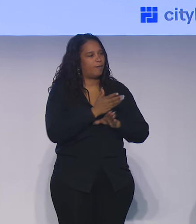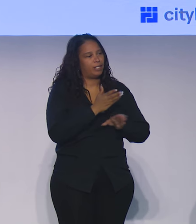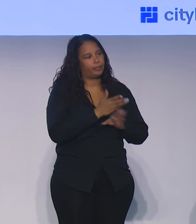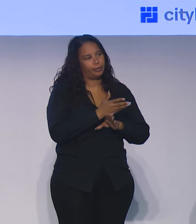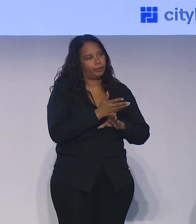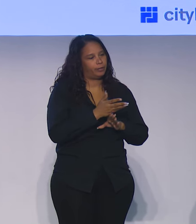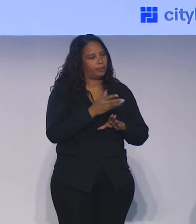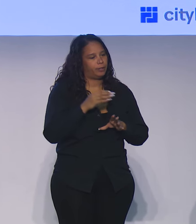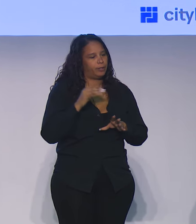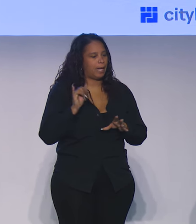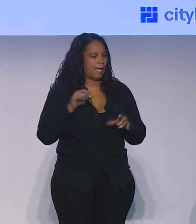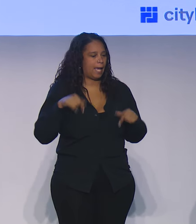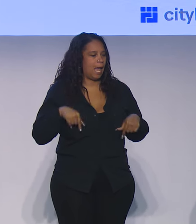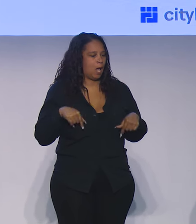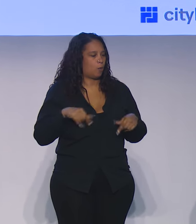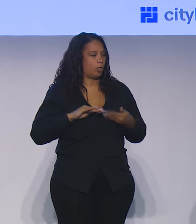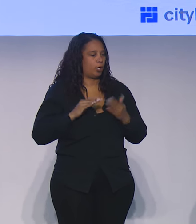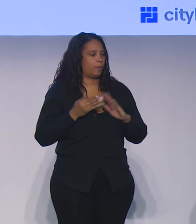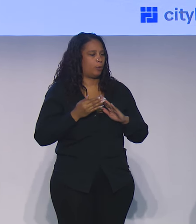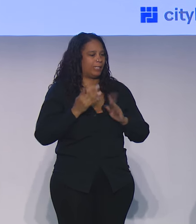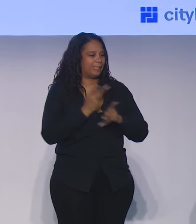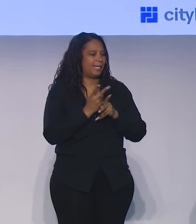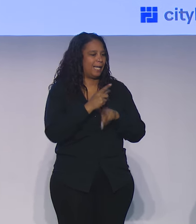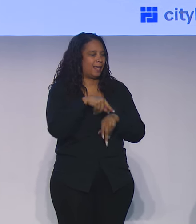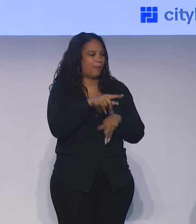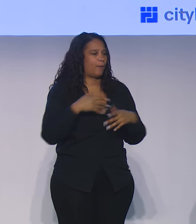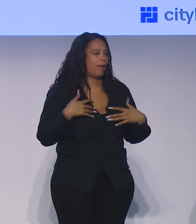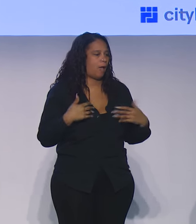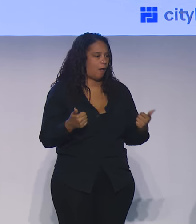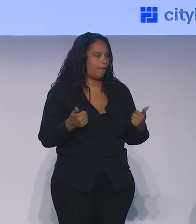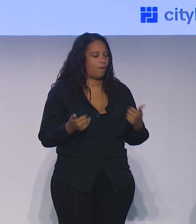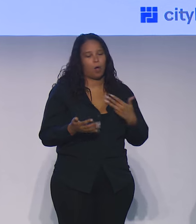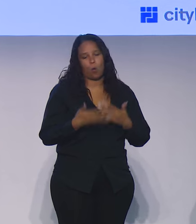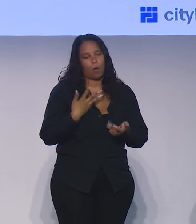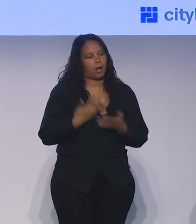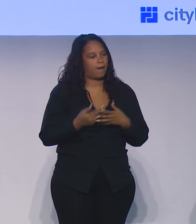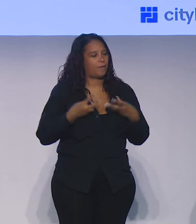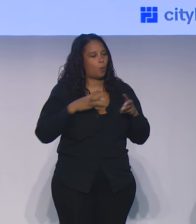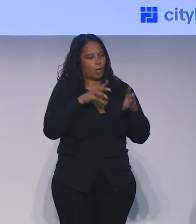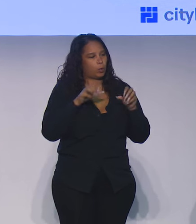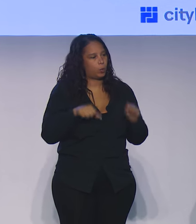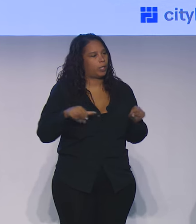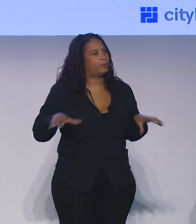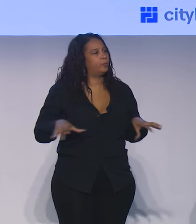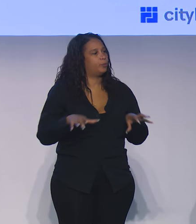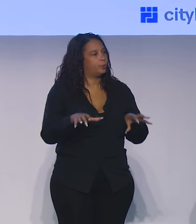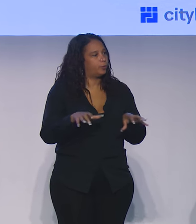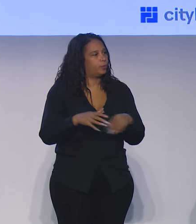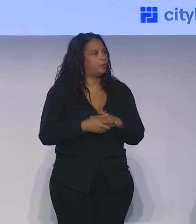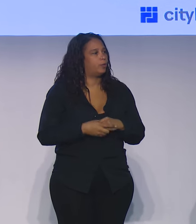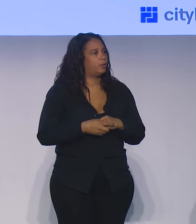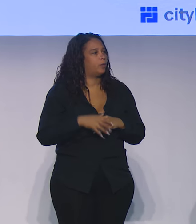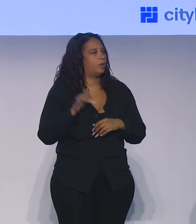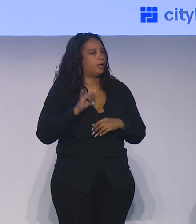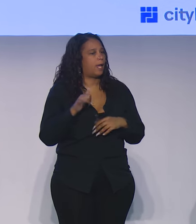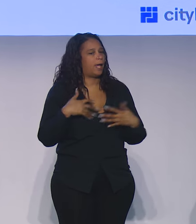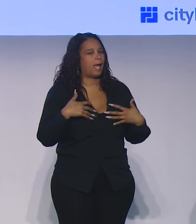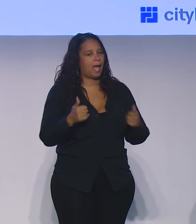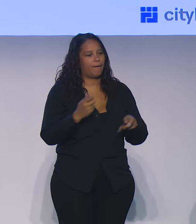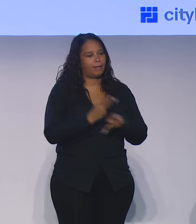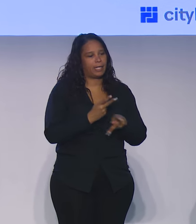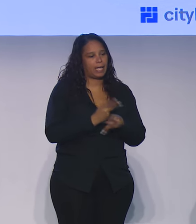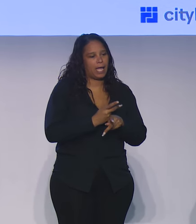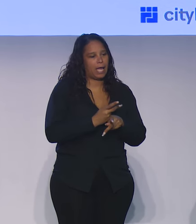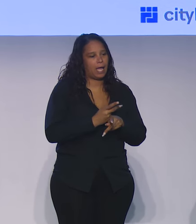of our community and in caring for their health. And that is, whatever way that you do that, as a healthcare administrator,